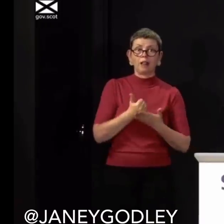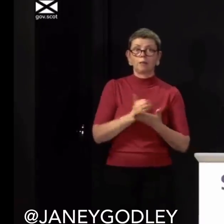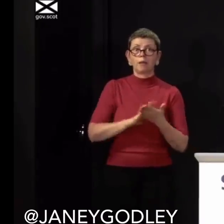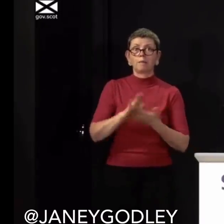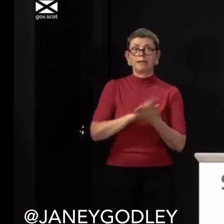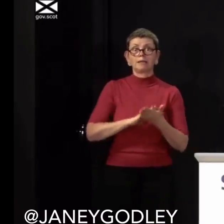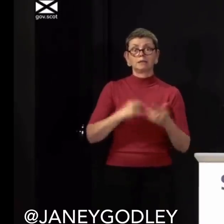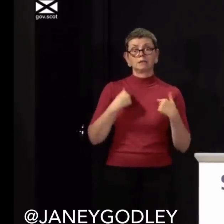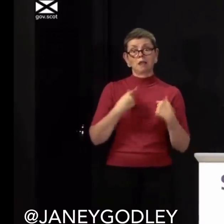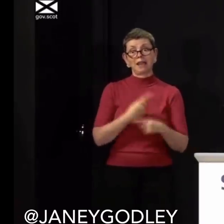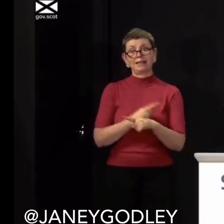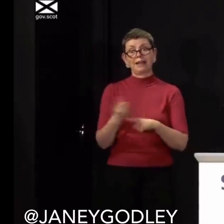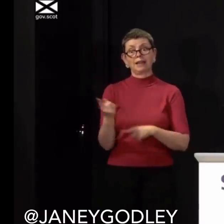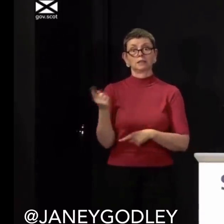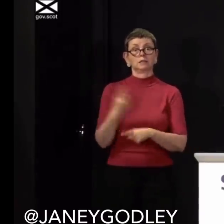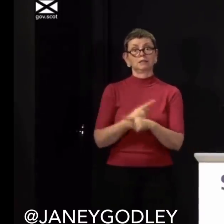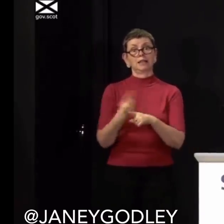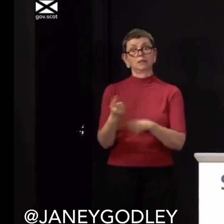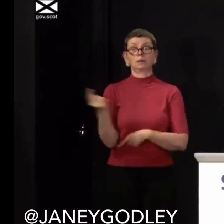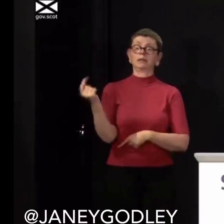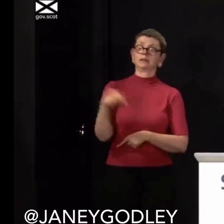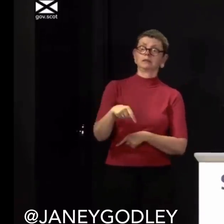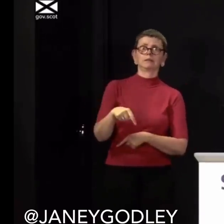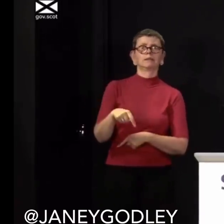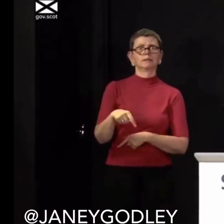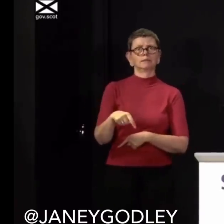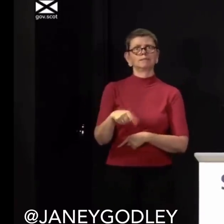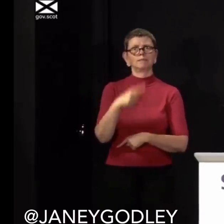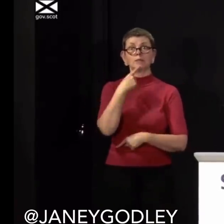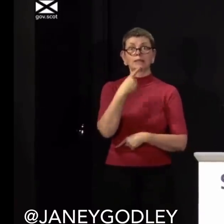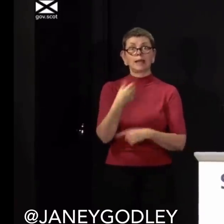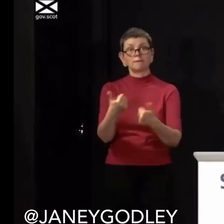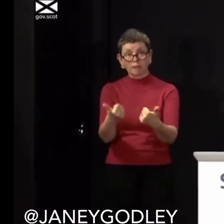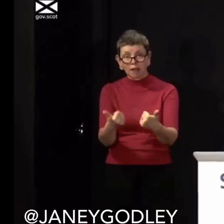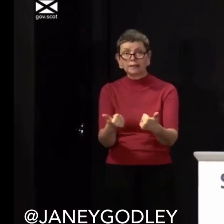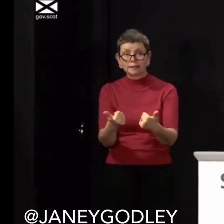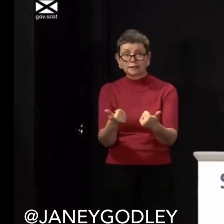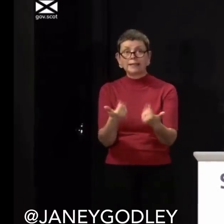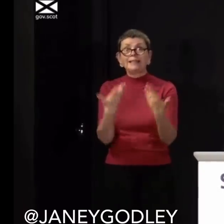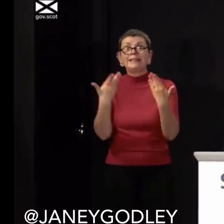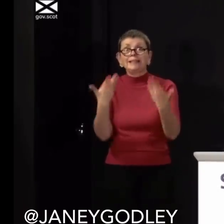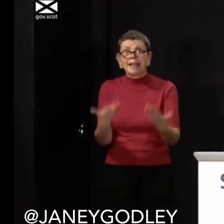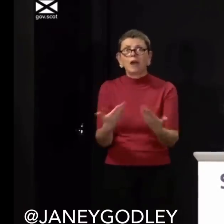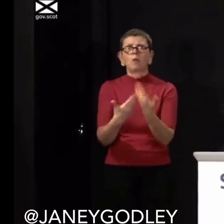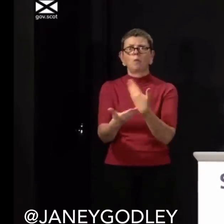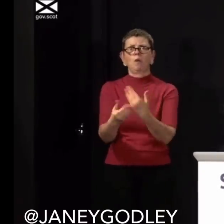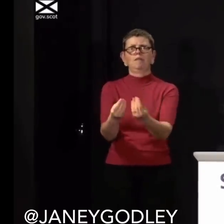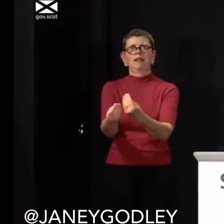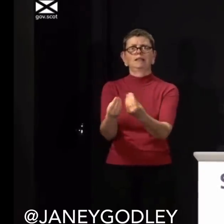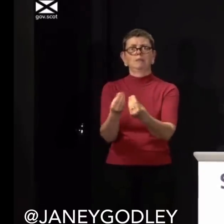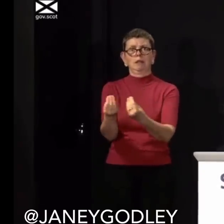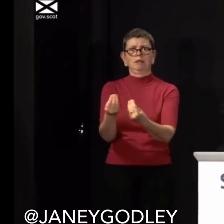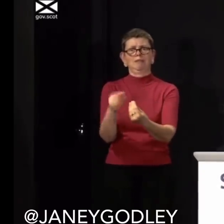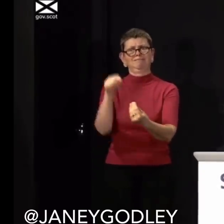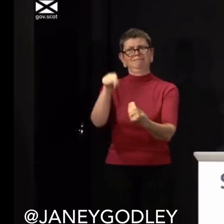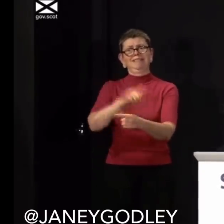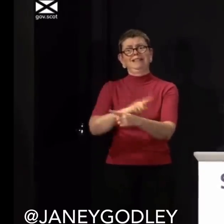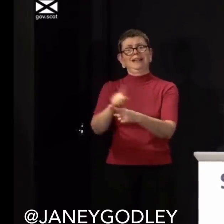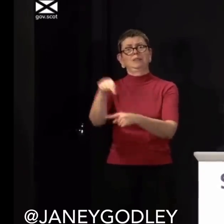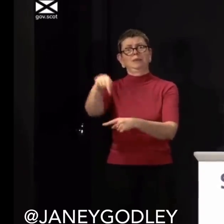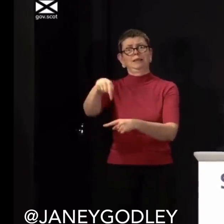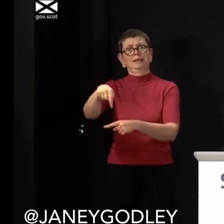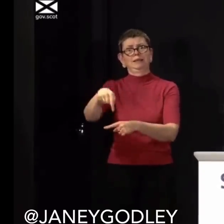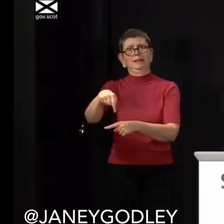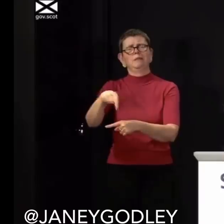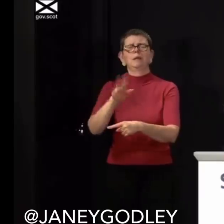apart like they used to be in the old days and somebody needed a chaperone. I mean, they cannae get too close. They should do that FaceTime thing that young people do